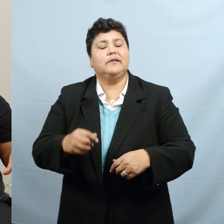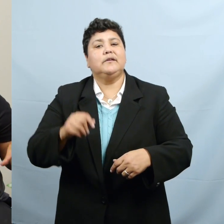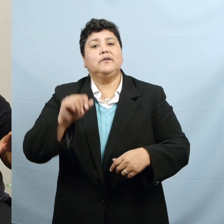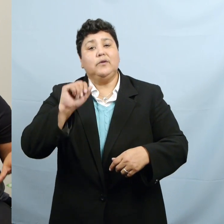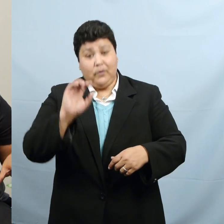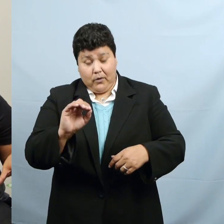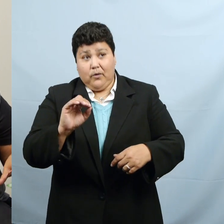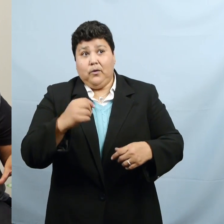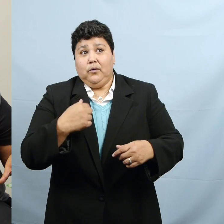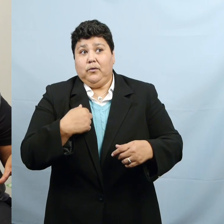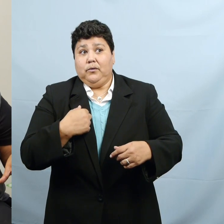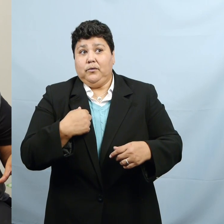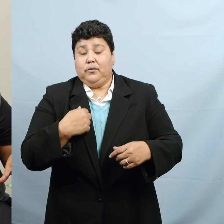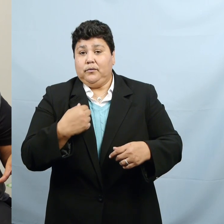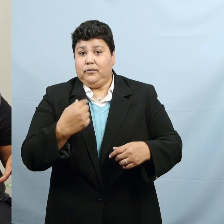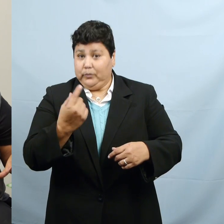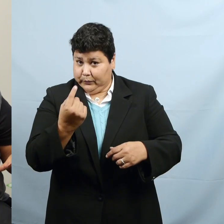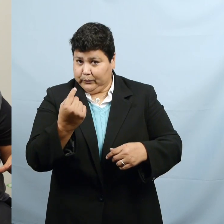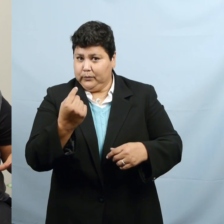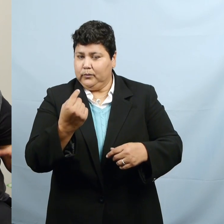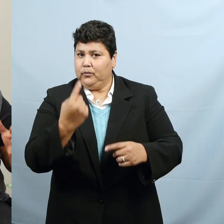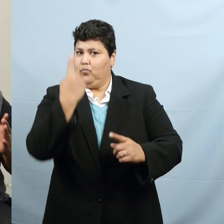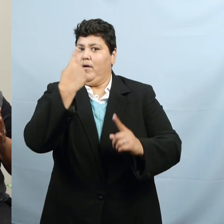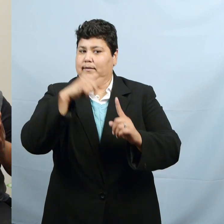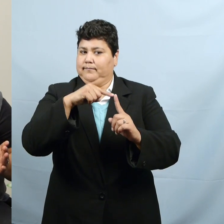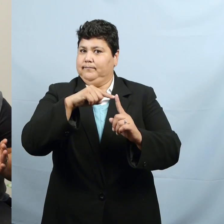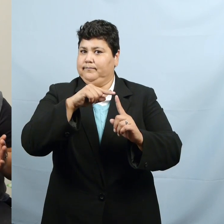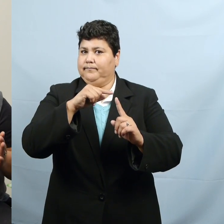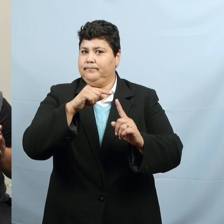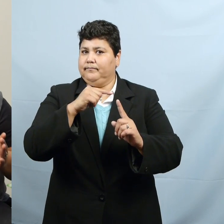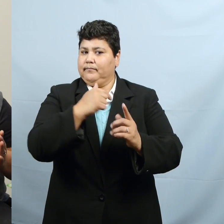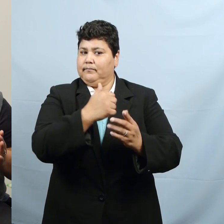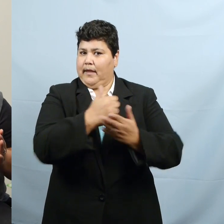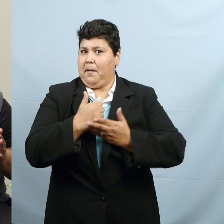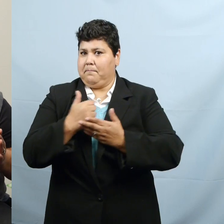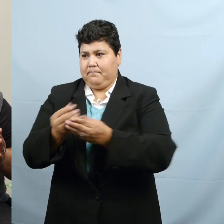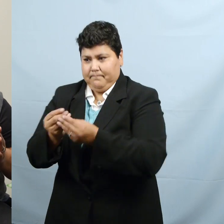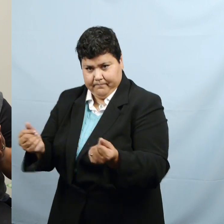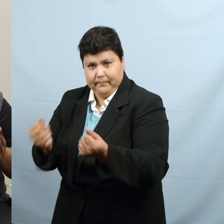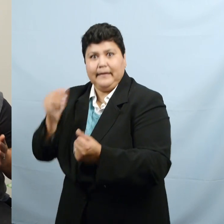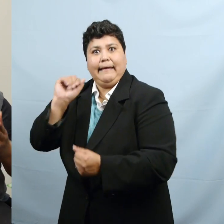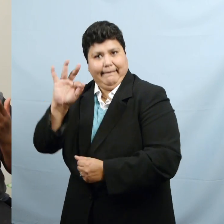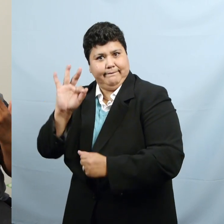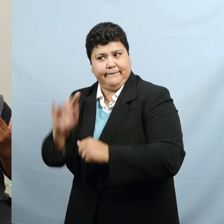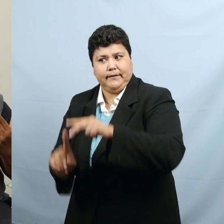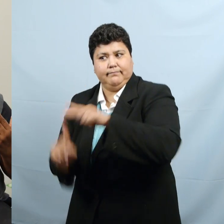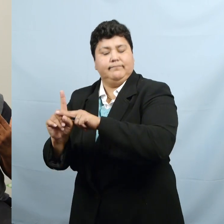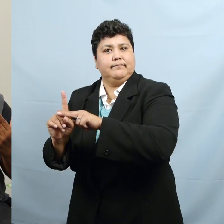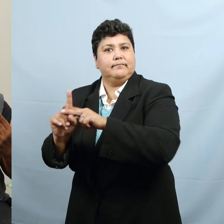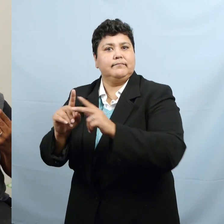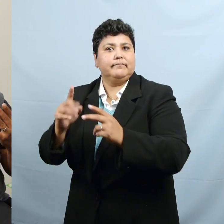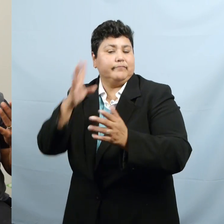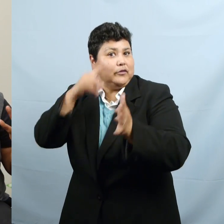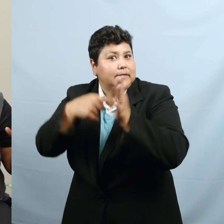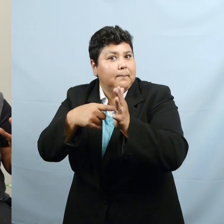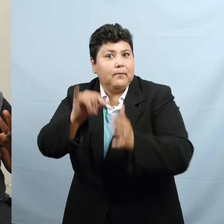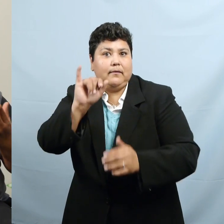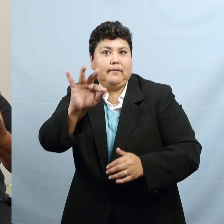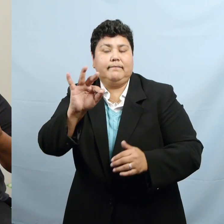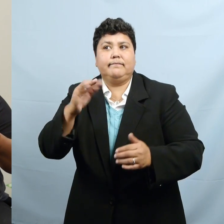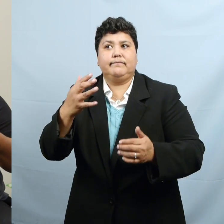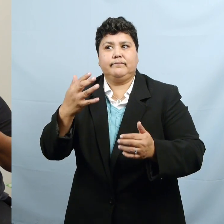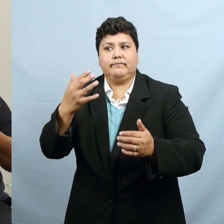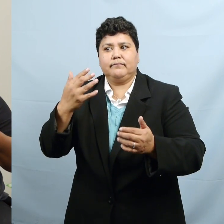So one of the controls, um, so that I, that when I came to a, um, a place where I was overwhelmed by the